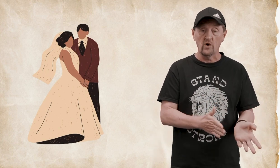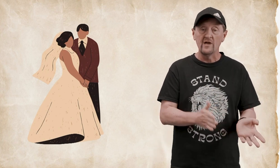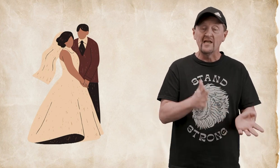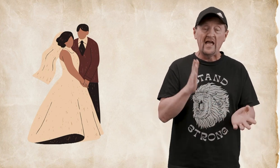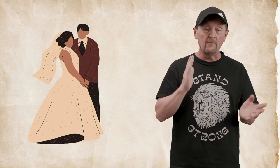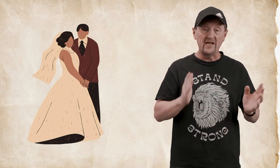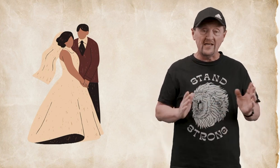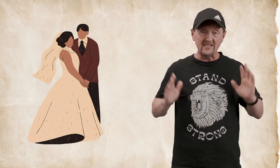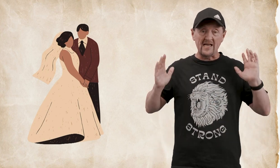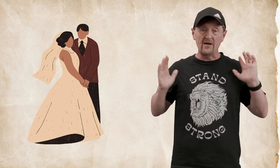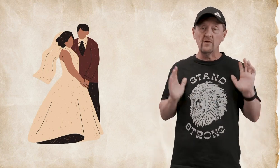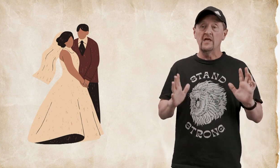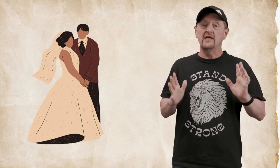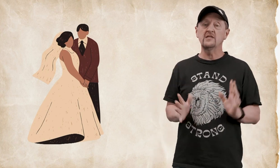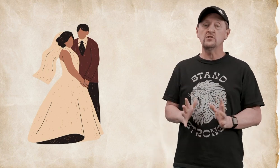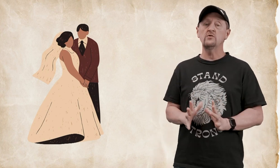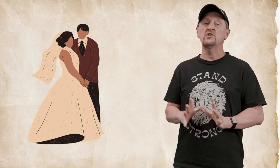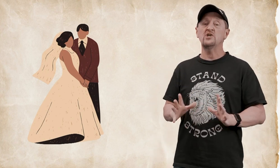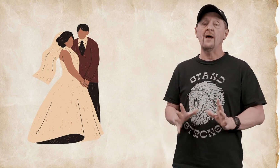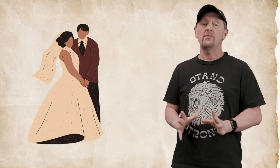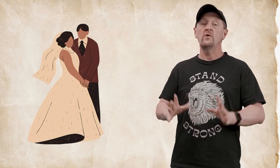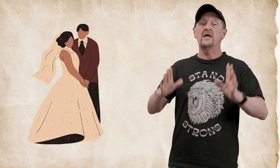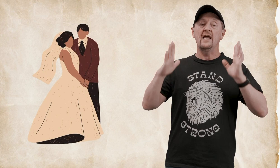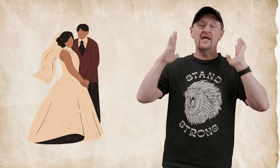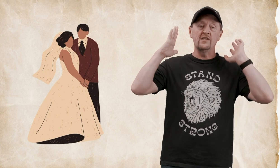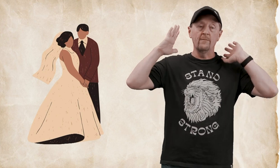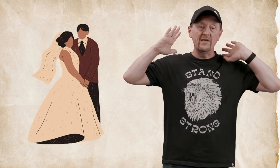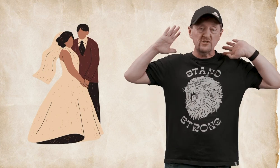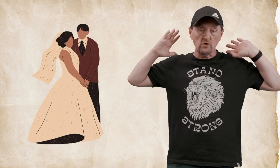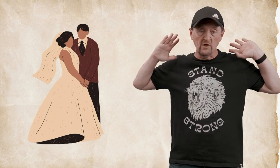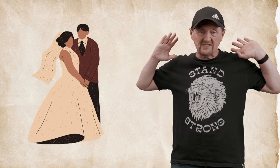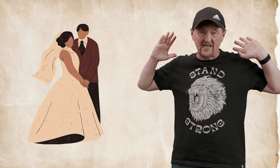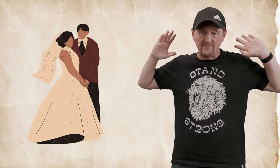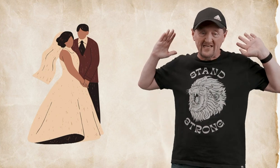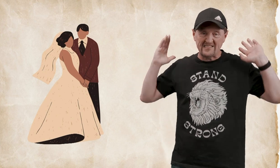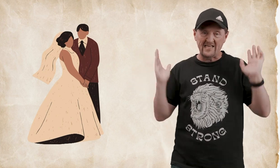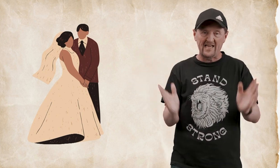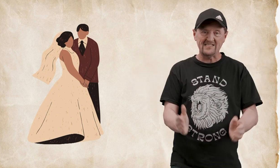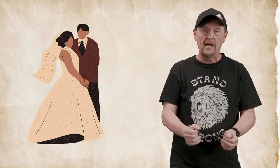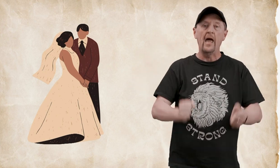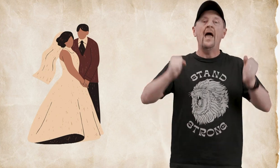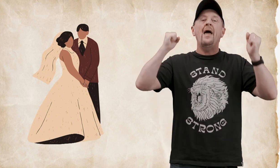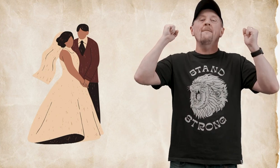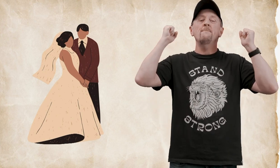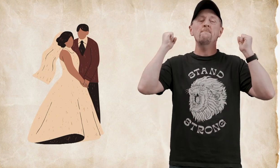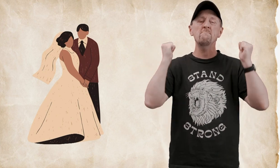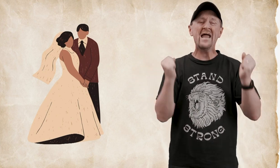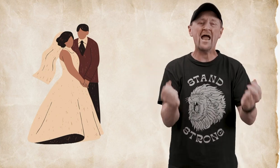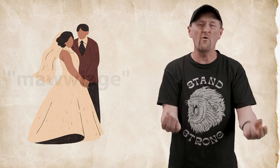and when they get down into the chapel and the minister looks at it he says marriage